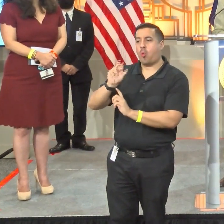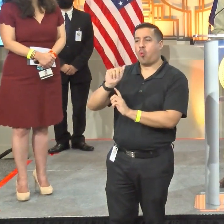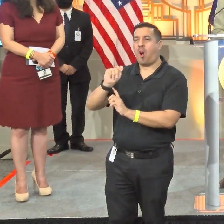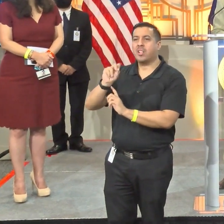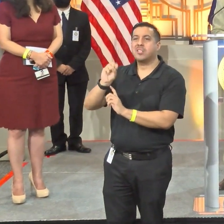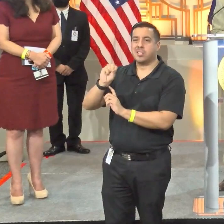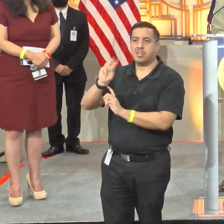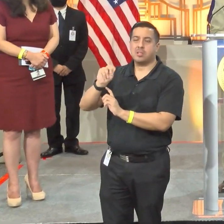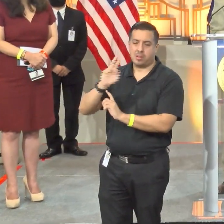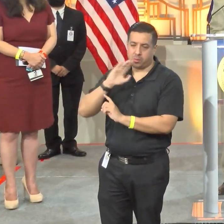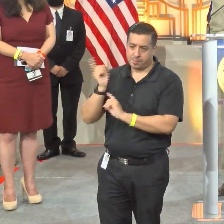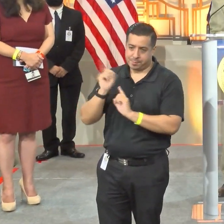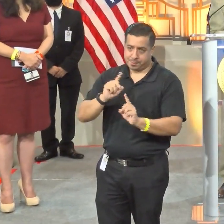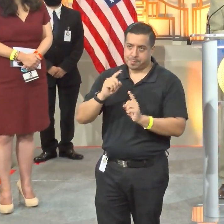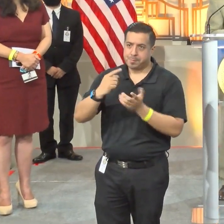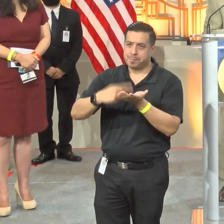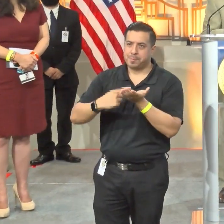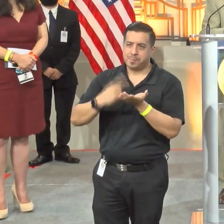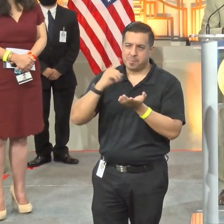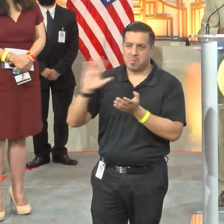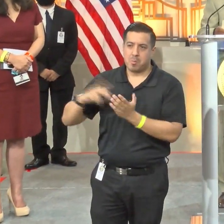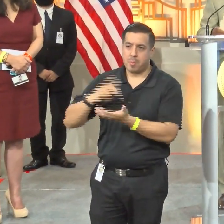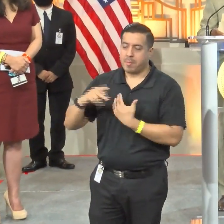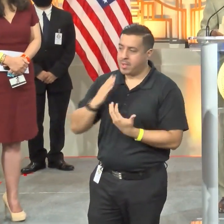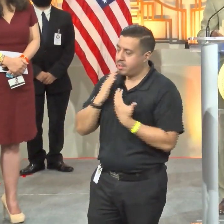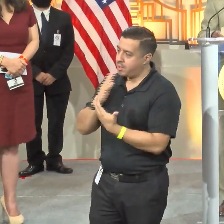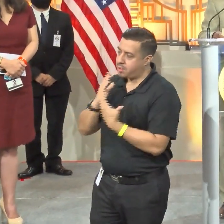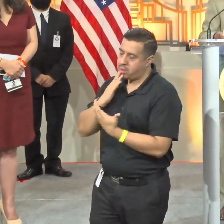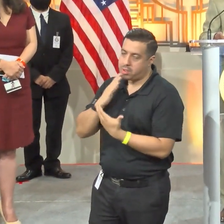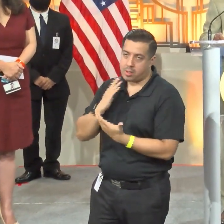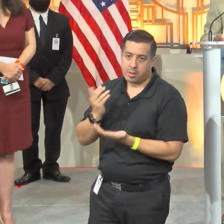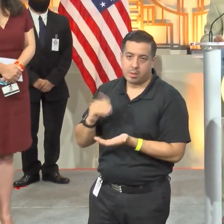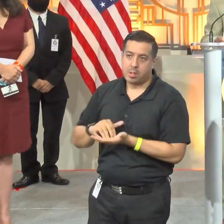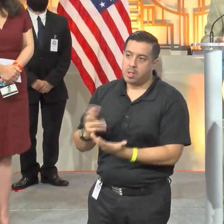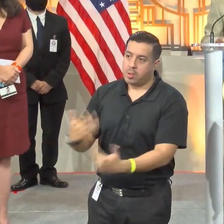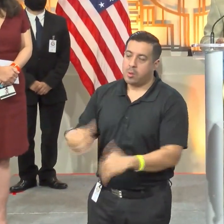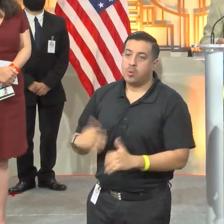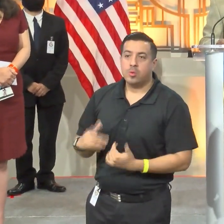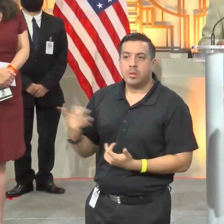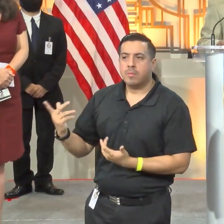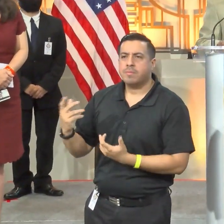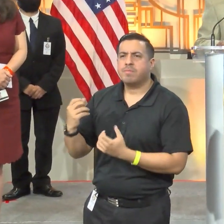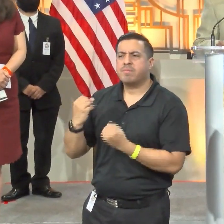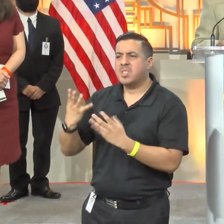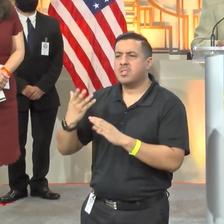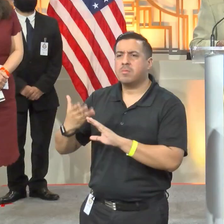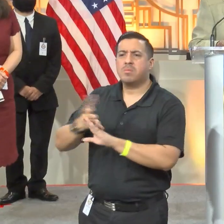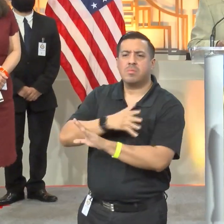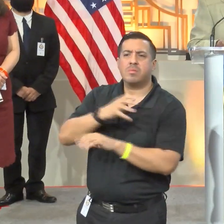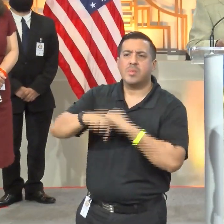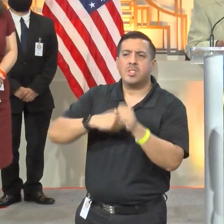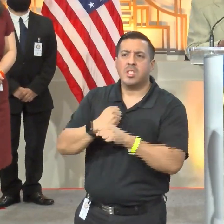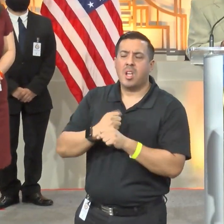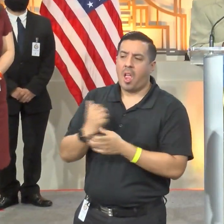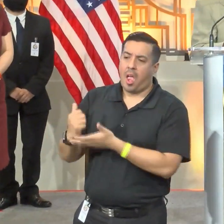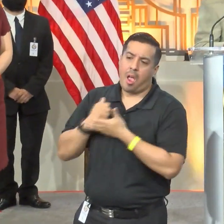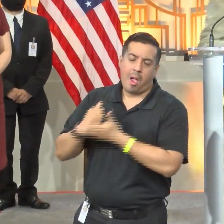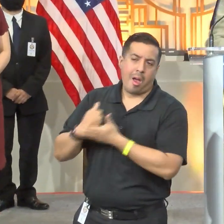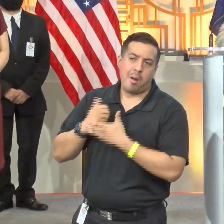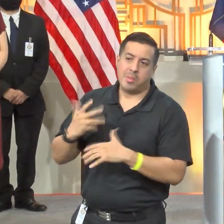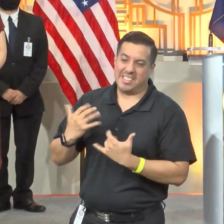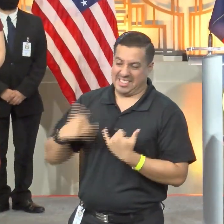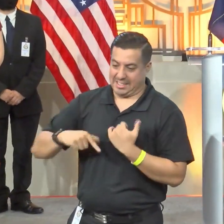on behalf of this program. Carolyn, thank you again. You've helped us in the previous years and you're with us again this year.